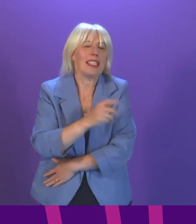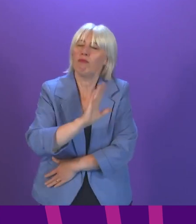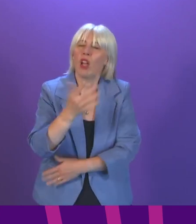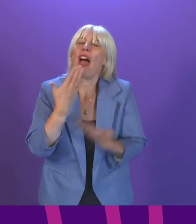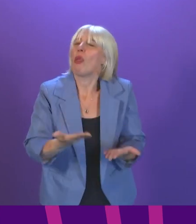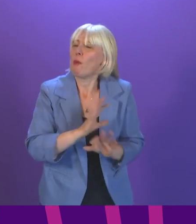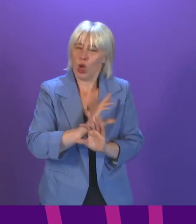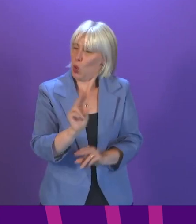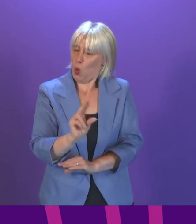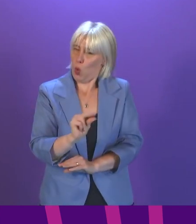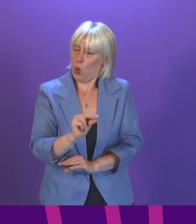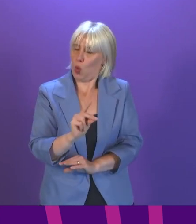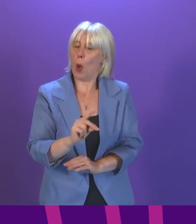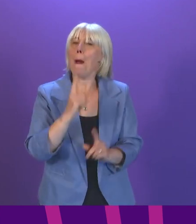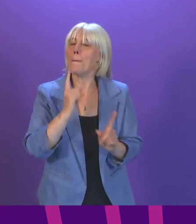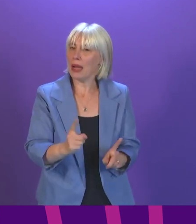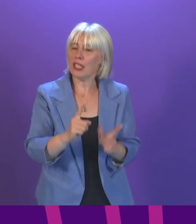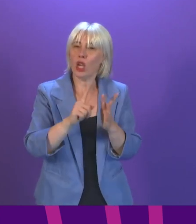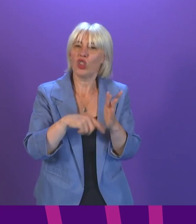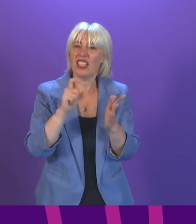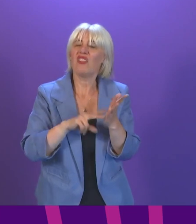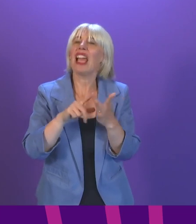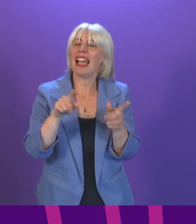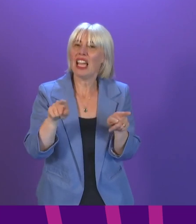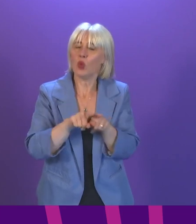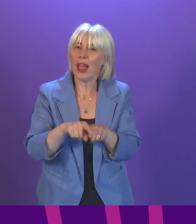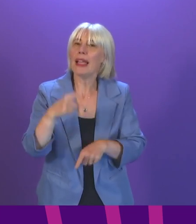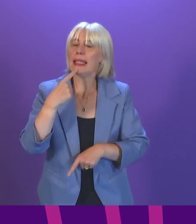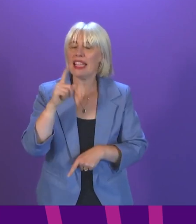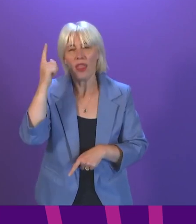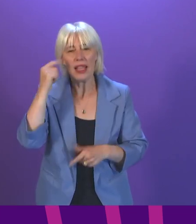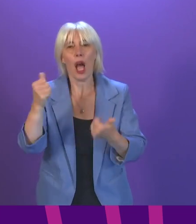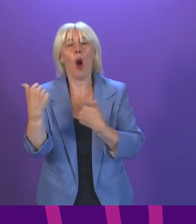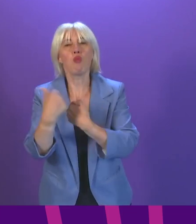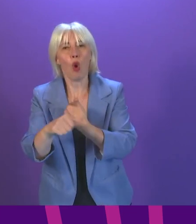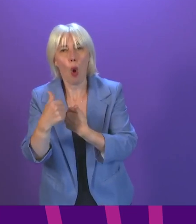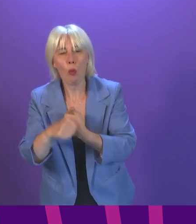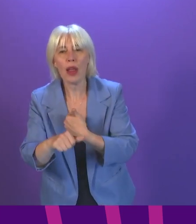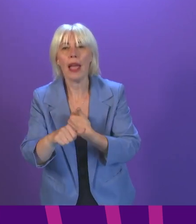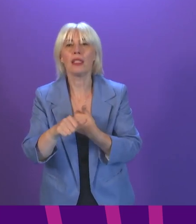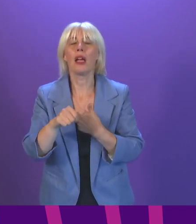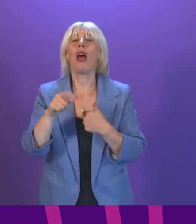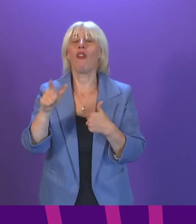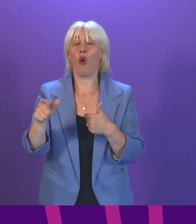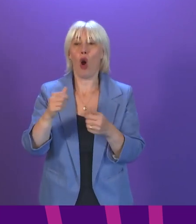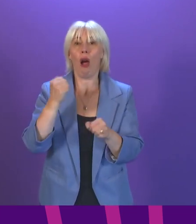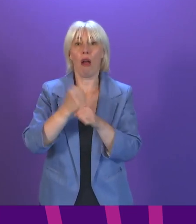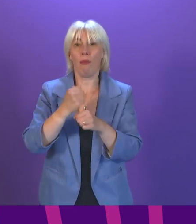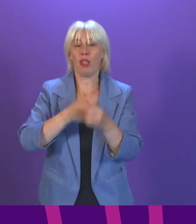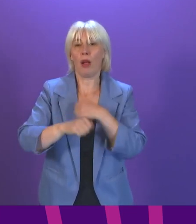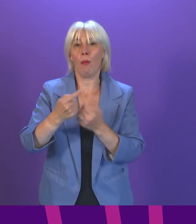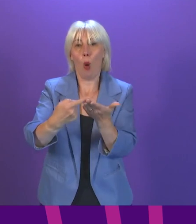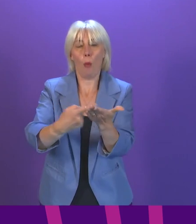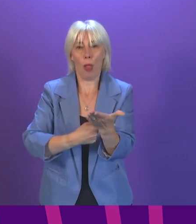and significantly, the JCVI also acknowledged that it would be appropriate for governments in coming to a policy decision to